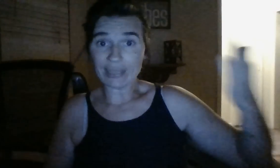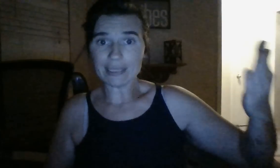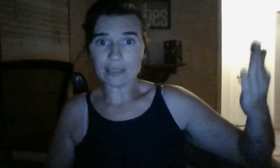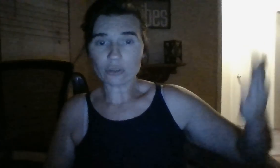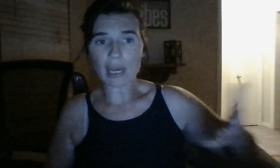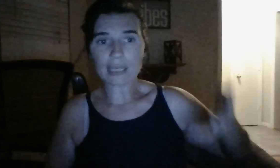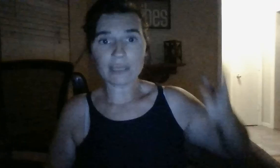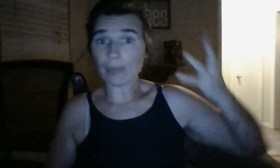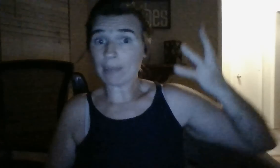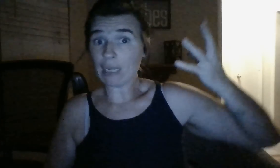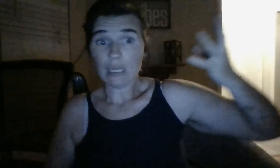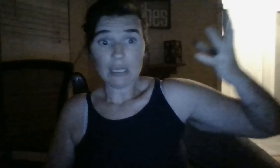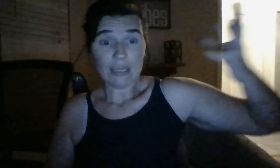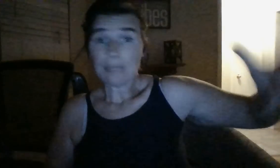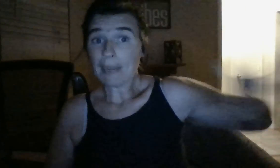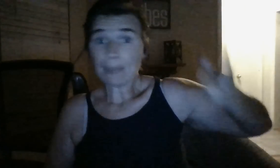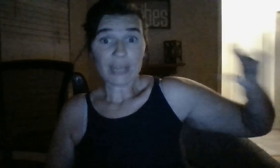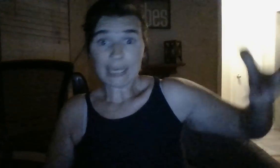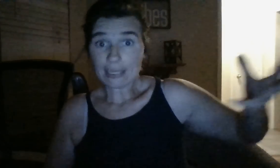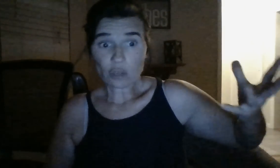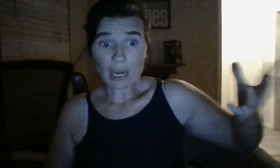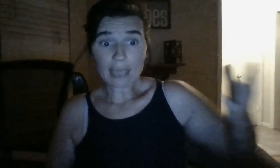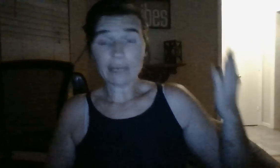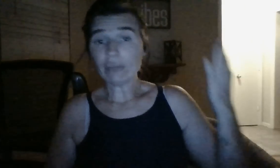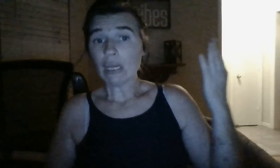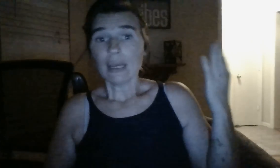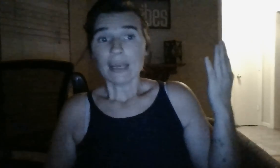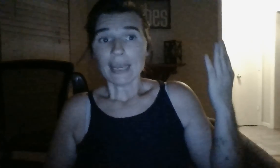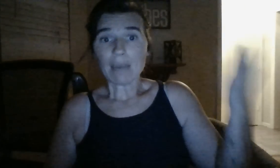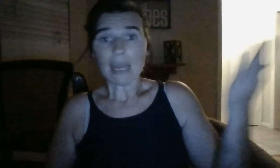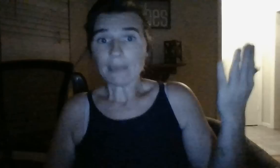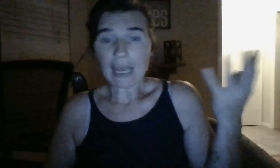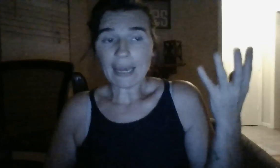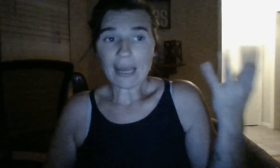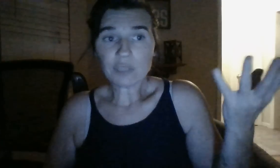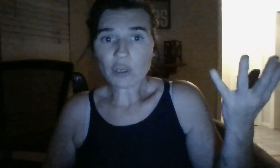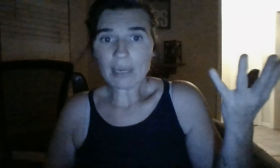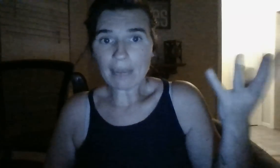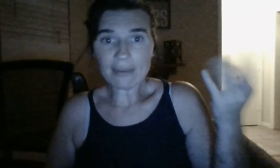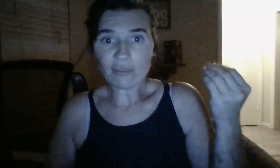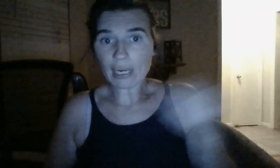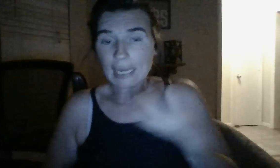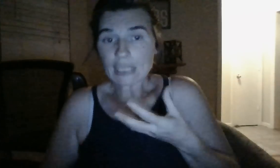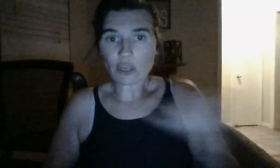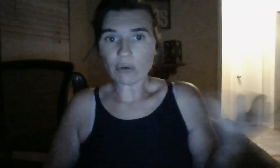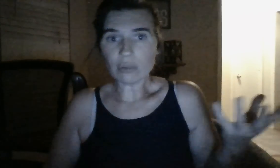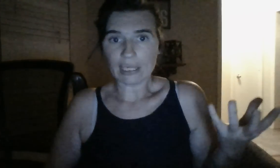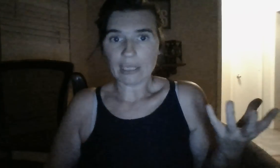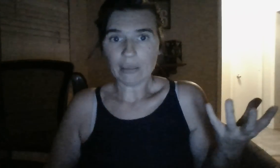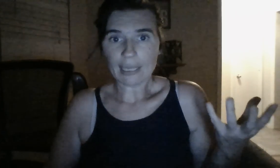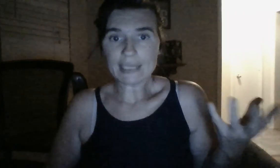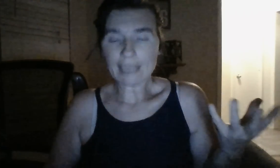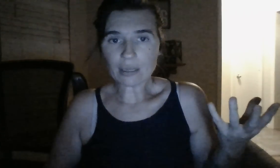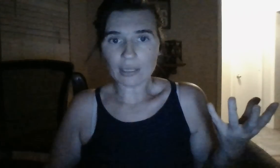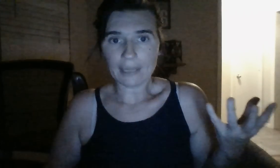he thinks he's attractive. Or, maybe these people think he's attractive. He might be. And, I'm sure he might be very externally, aesthetically